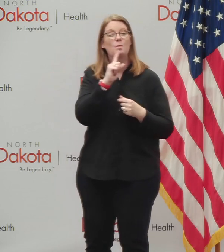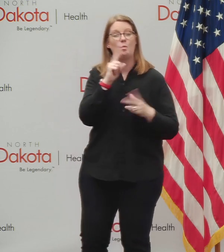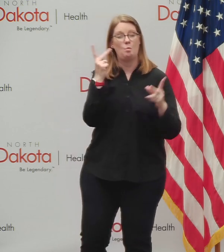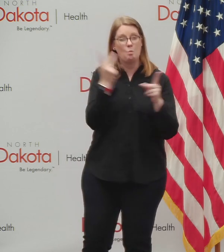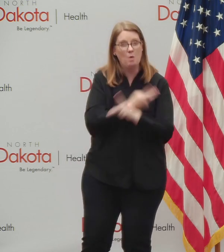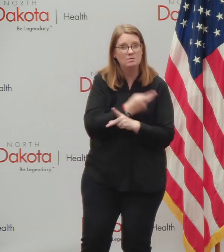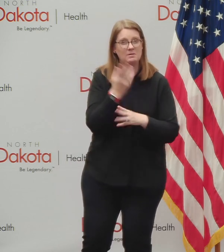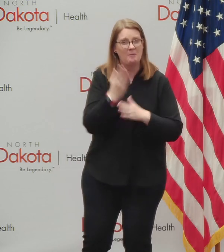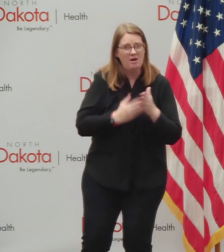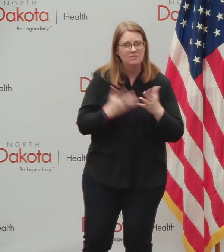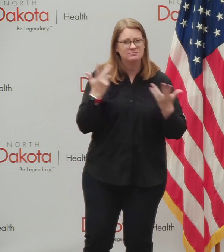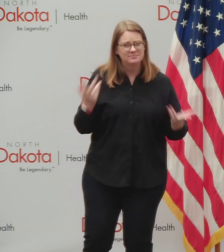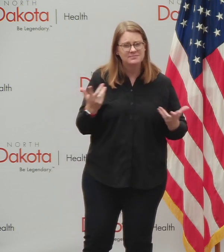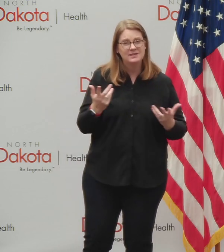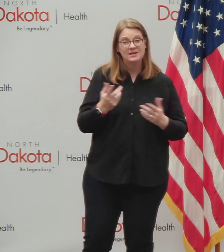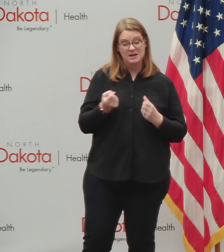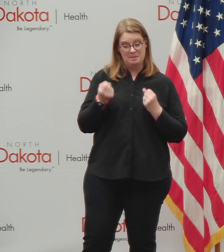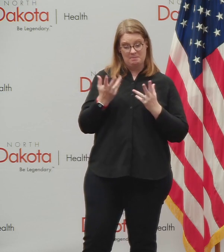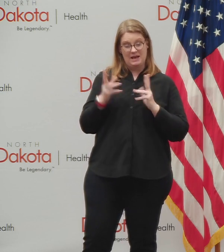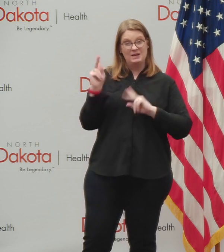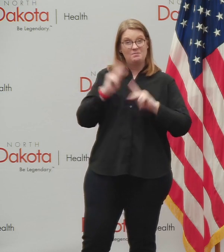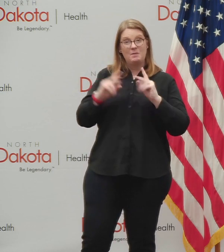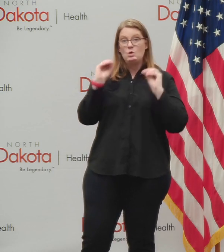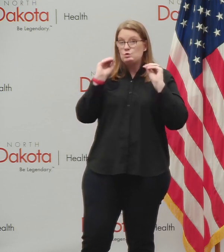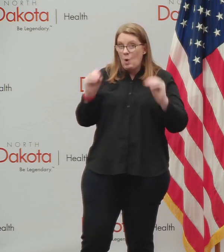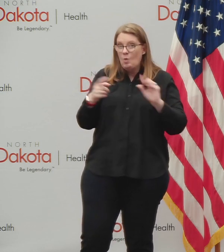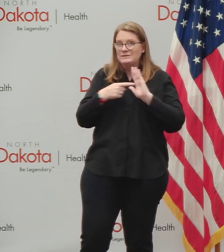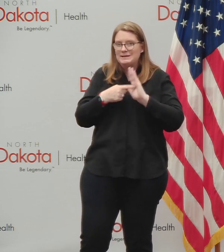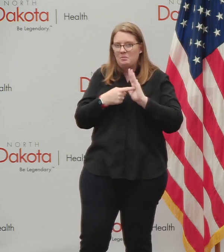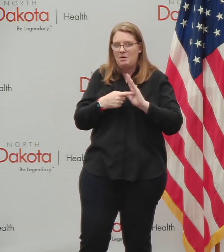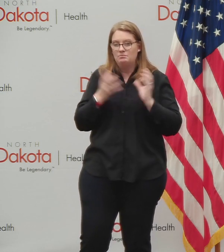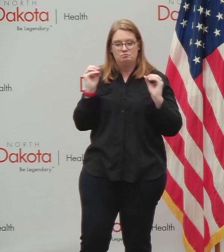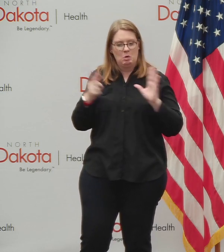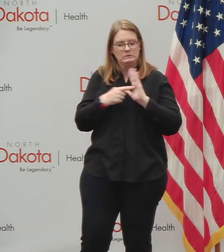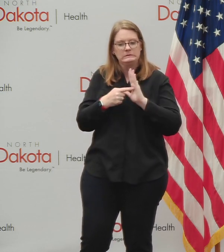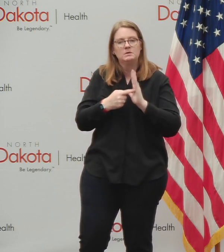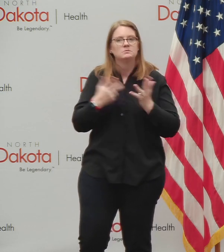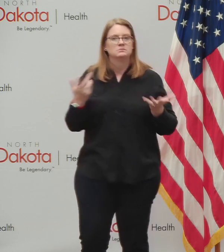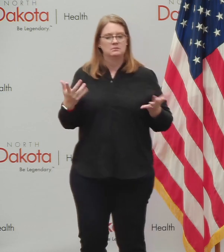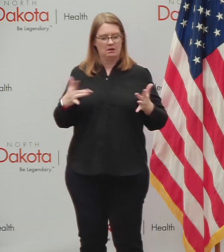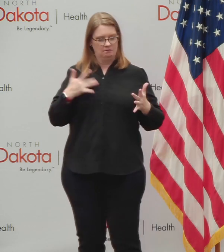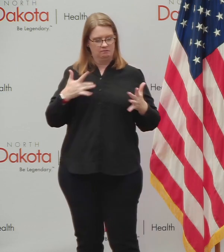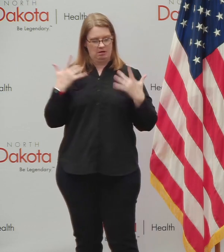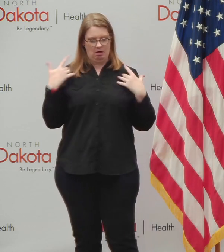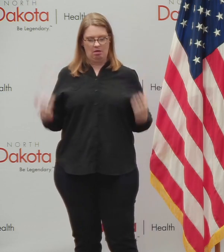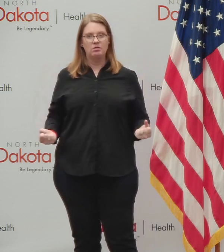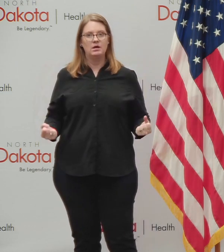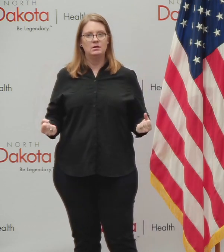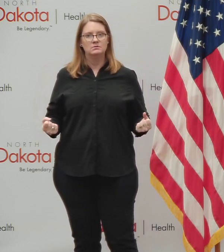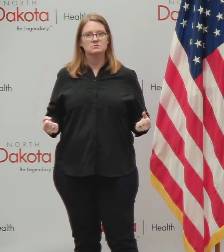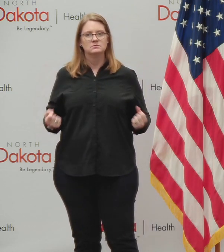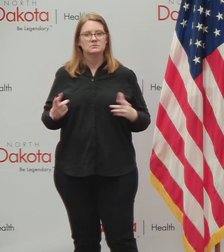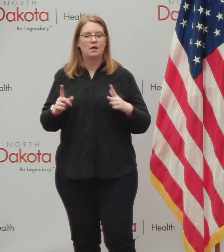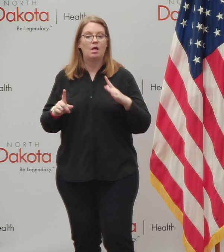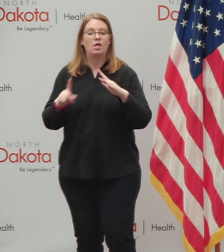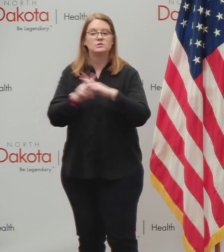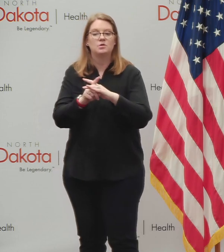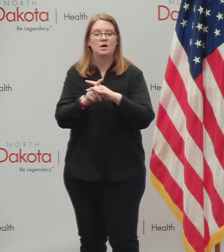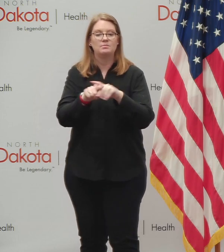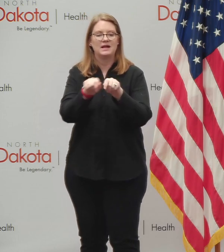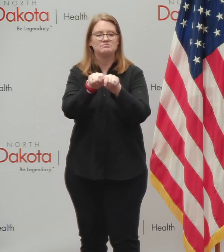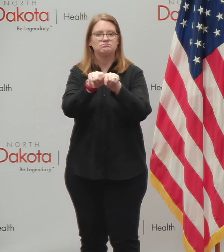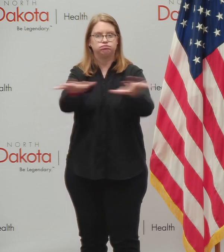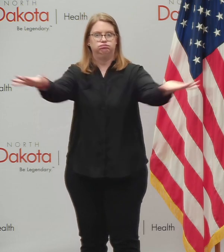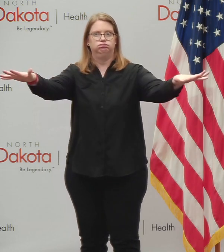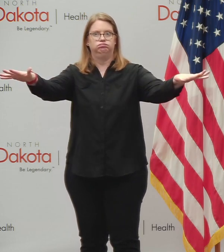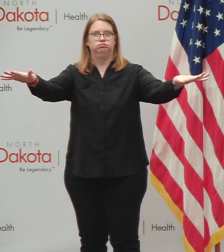is that asymptomatic people, people with no symptoms can be, uh, people that, uh, are high spreaders. So again, as we head into